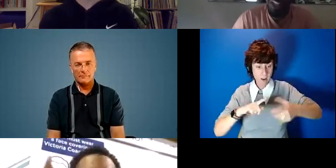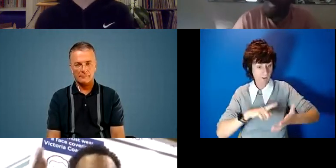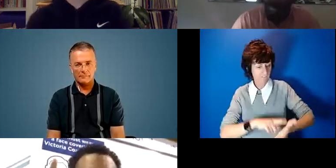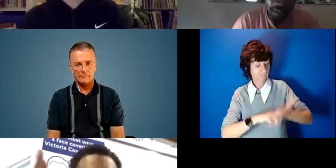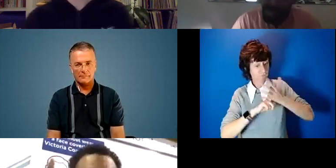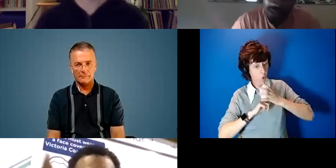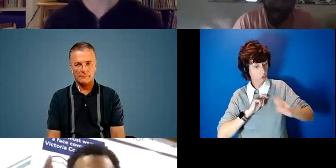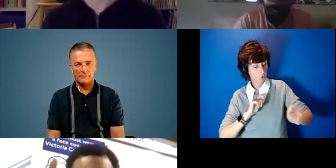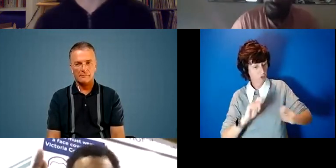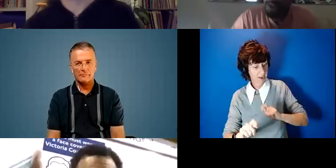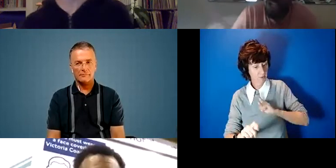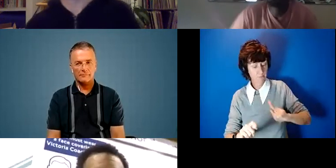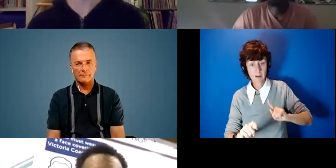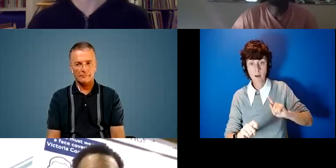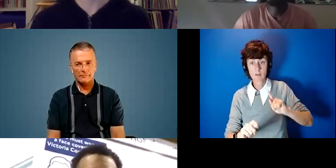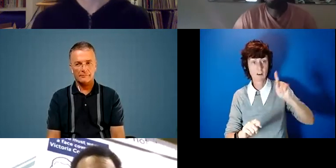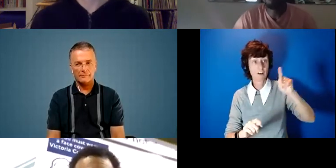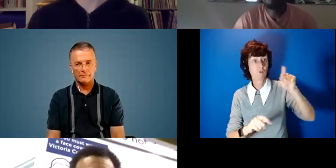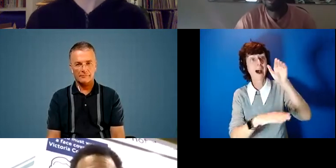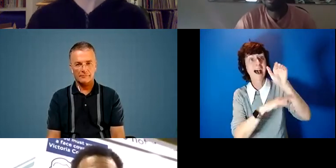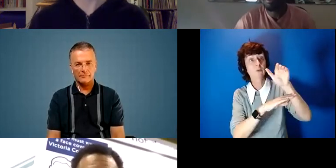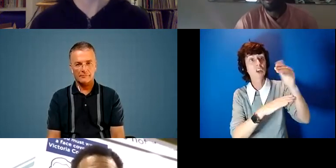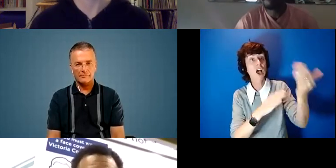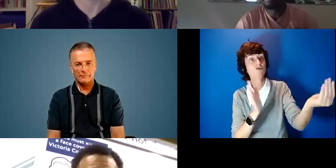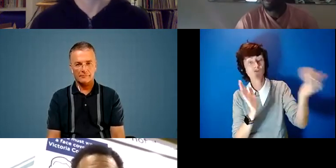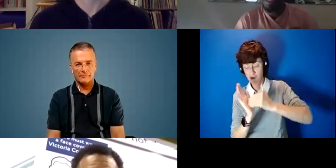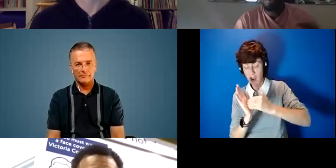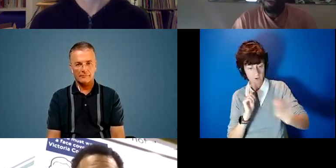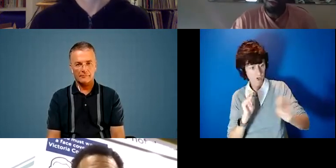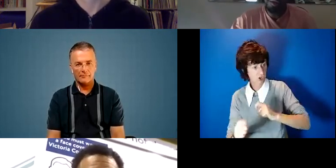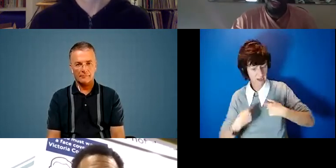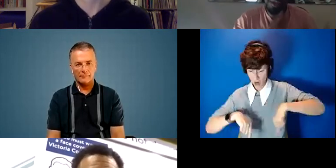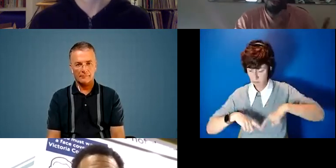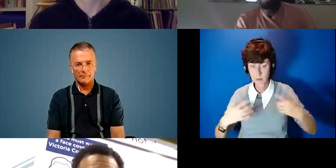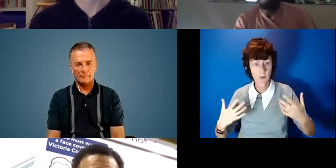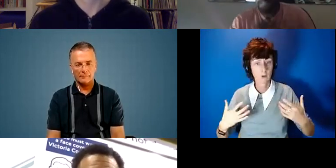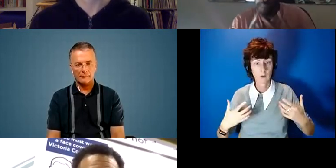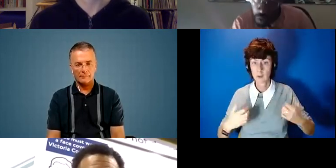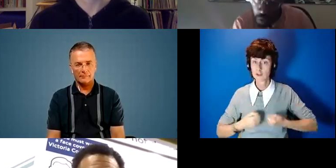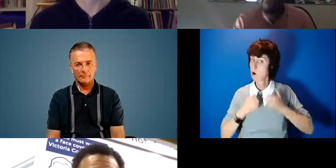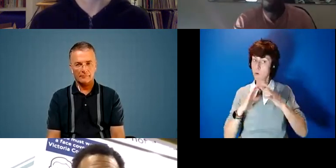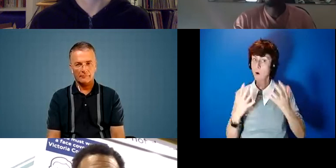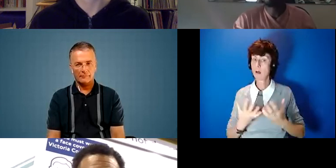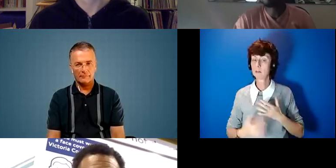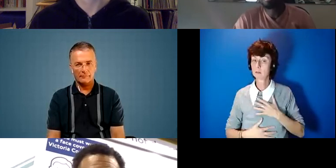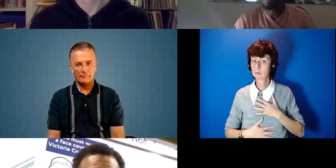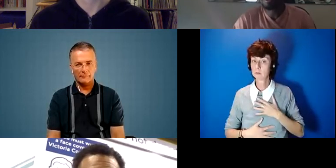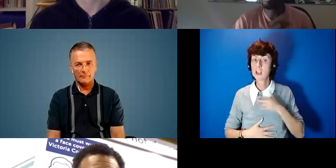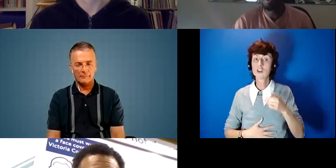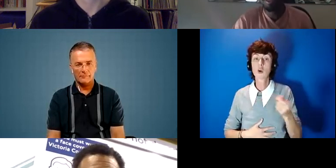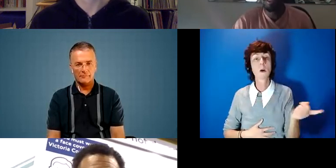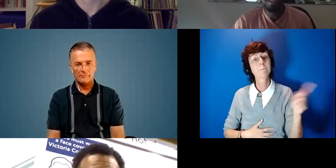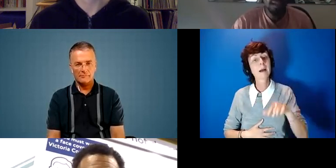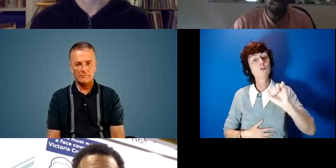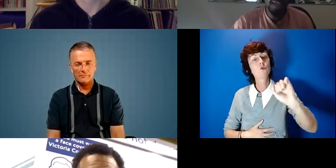change their lives it's not it's not out of their own will yeah um and so and so i come back to the question that you're asking now